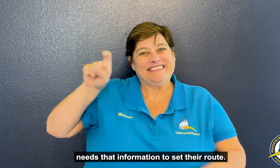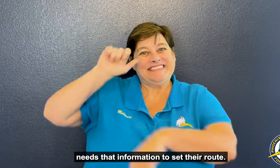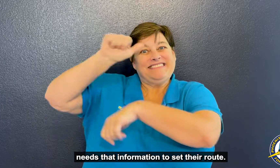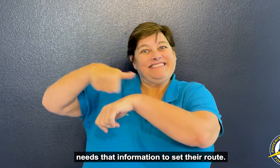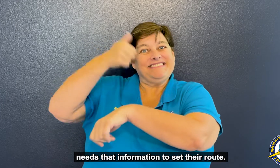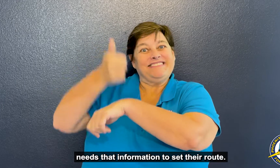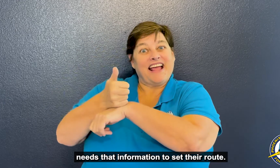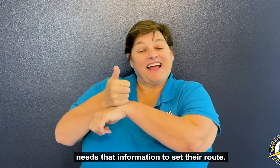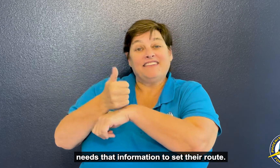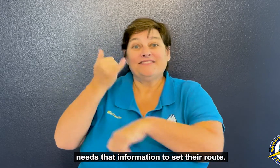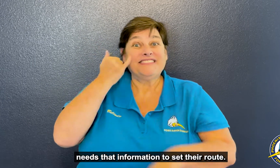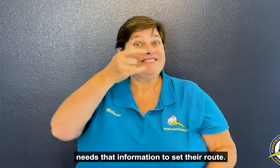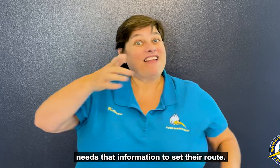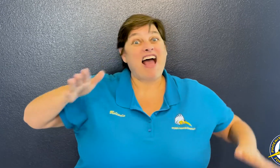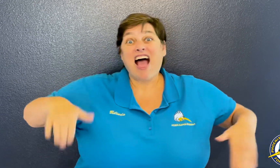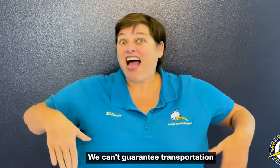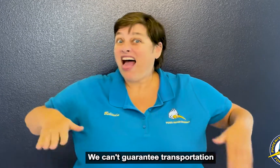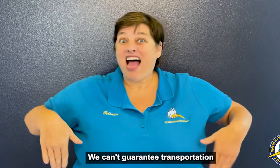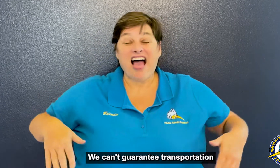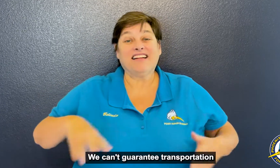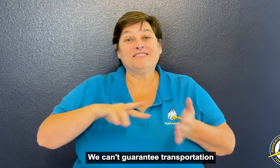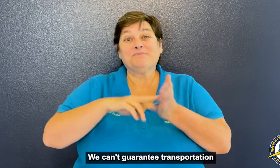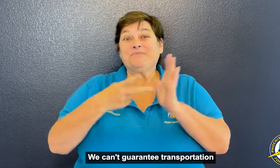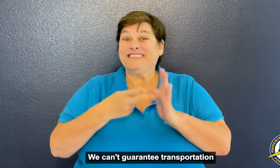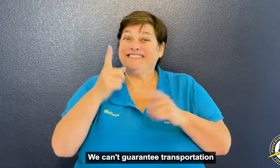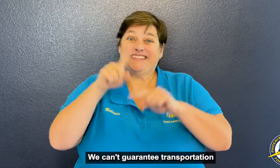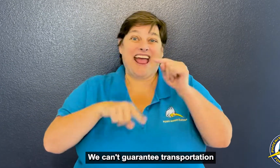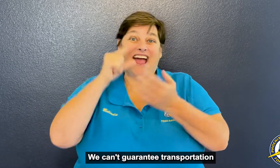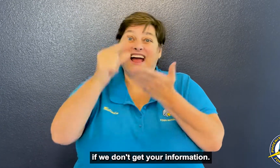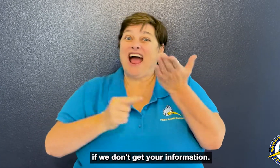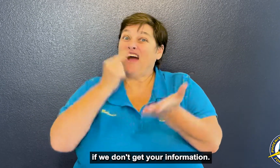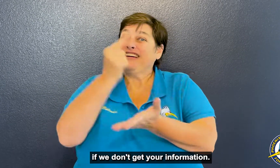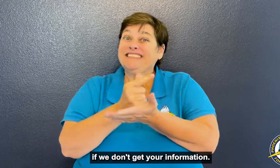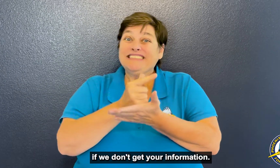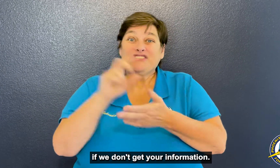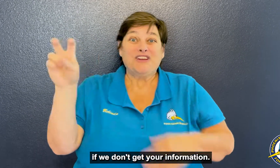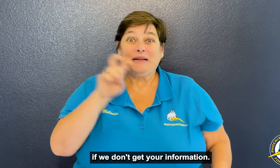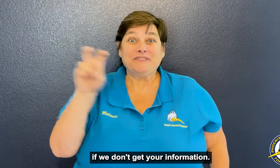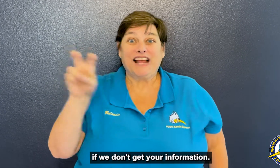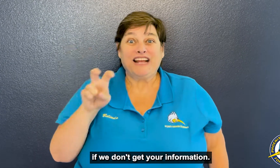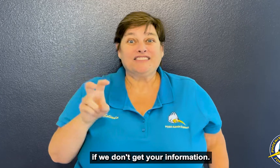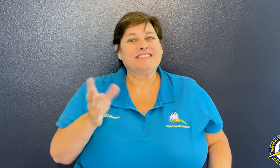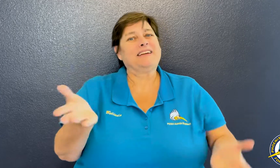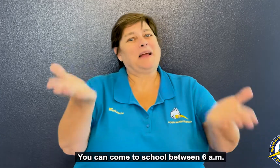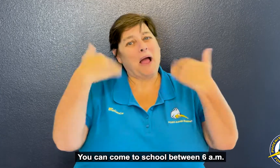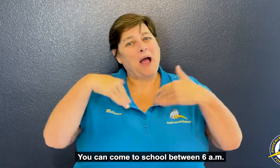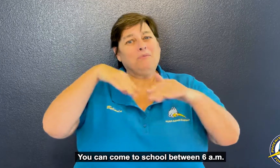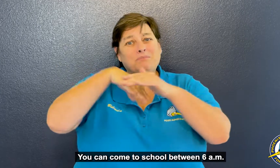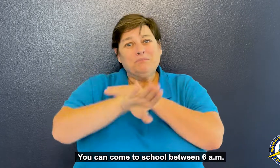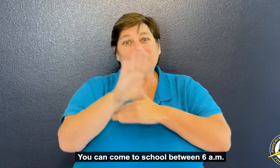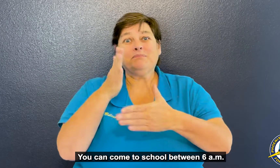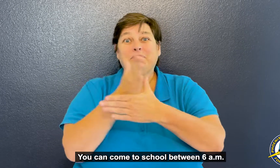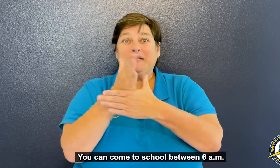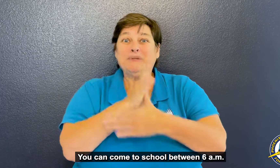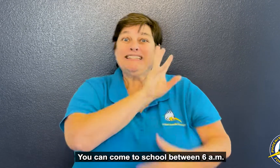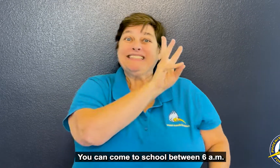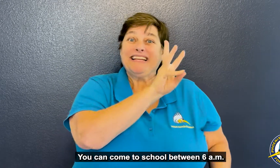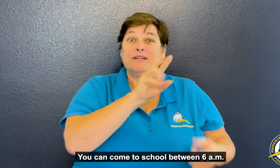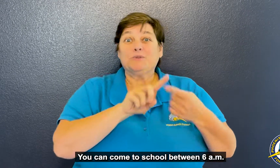to set their route. We can't guarantee transportation if we don't get your information. You can come to school between 6 a.m.